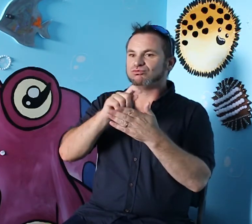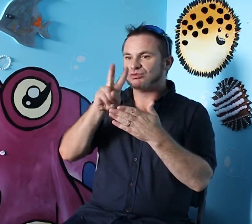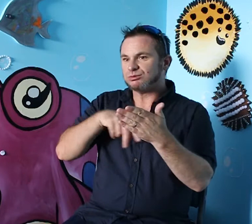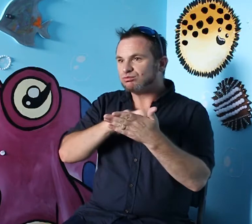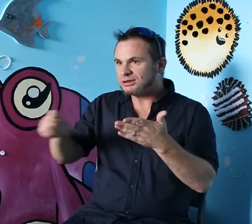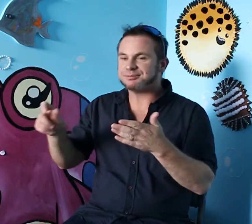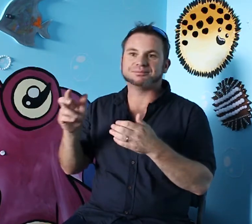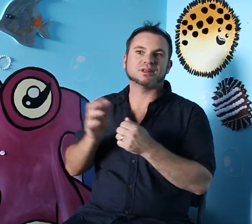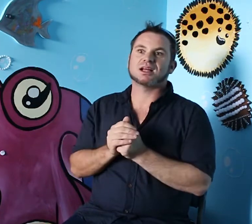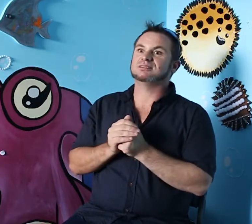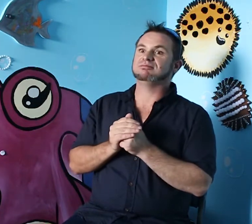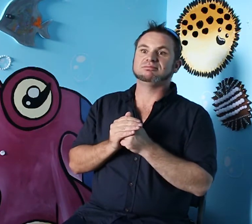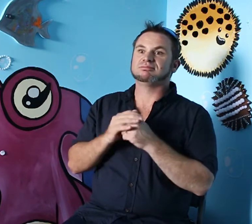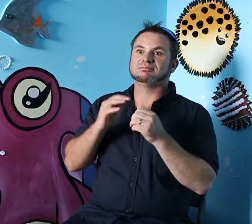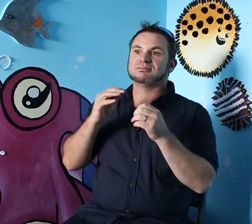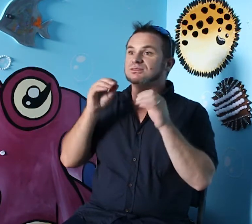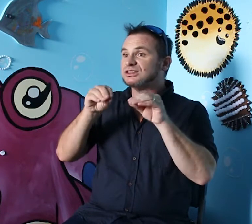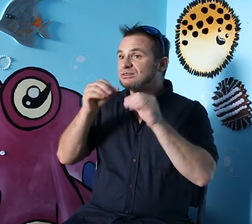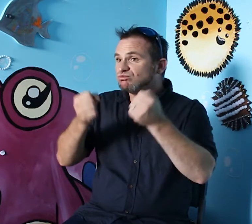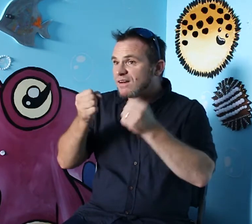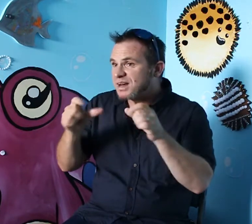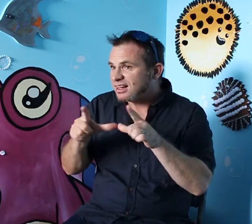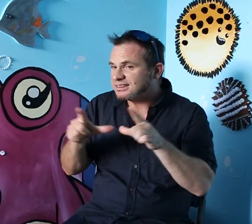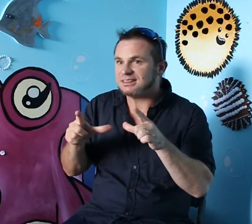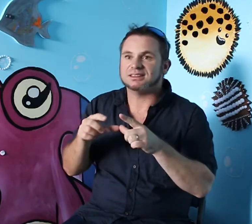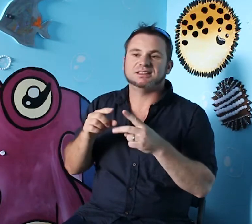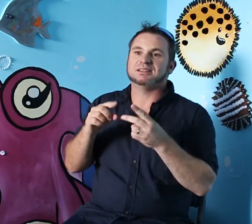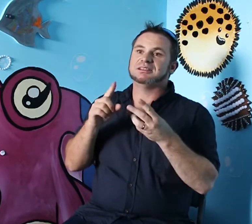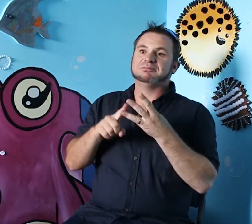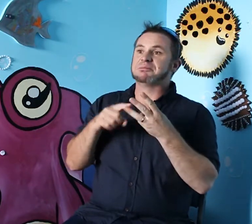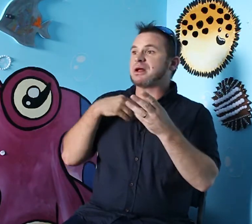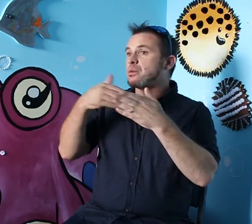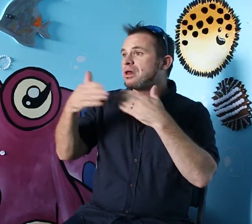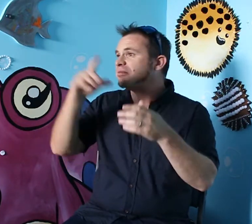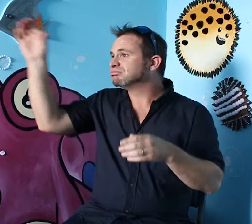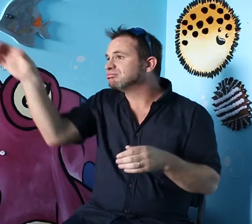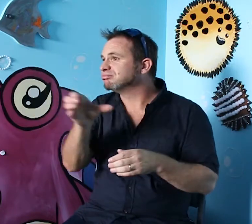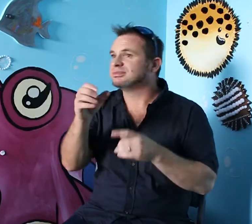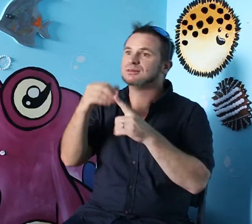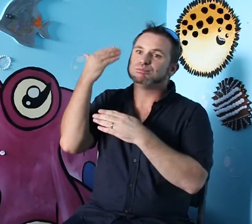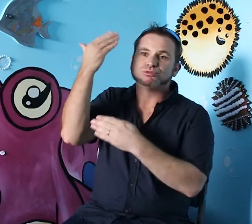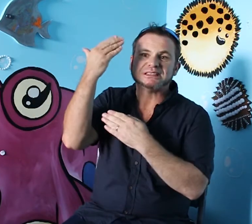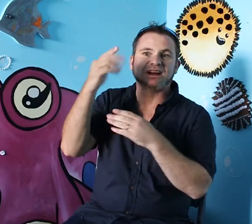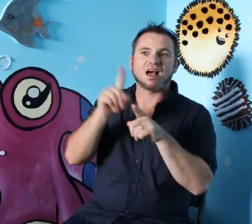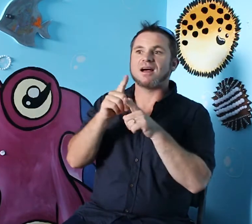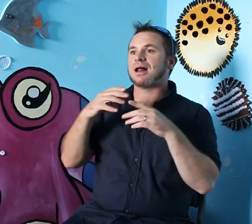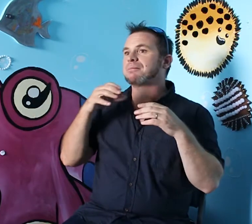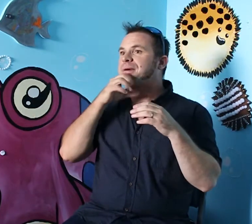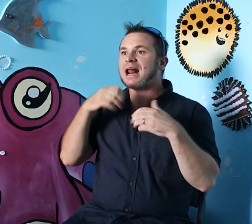clients' English literacy skills. I teach drivers license classes. We organise presenters to